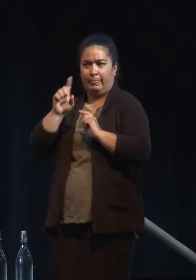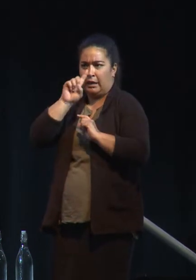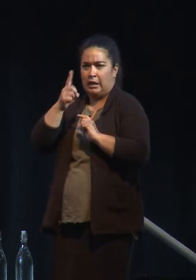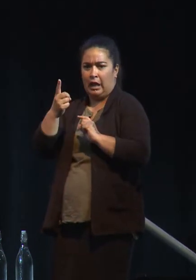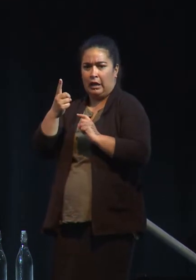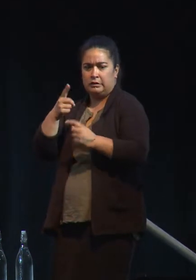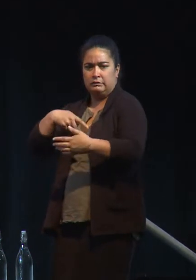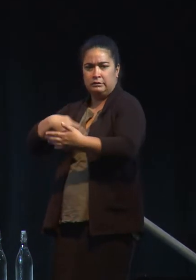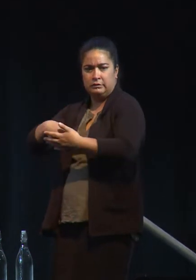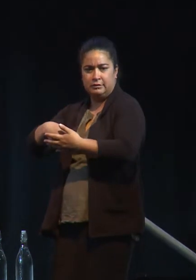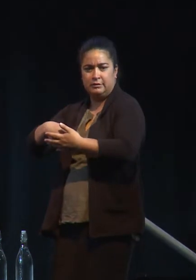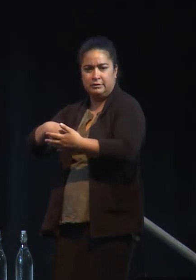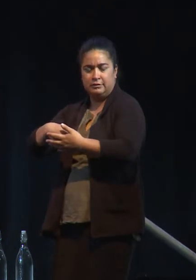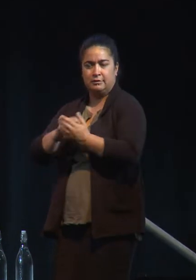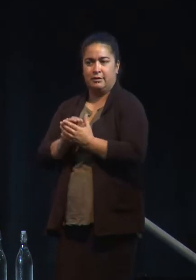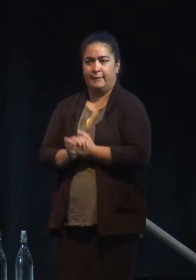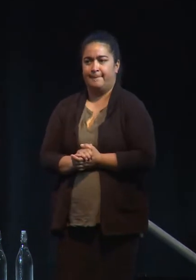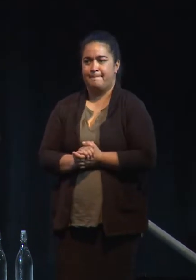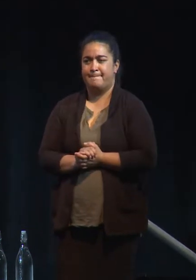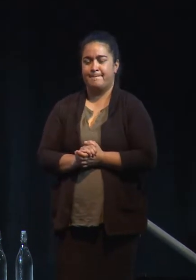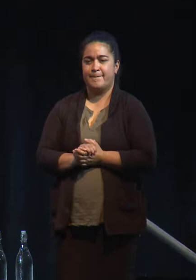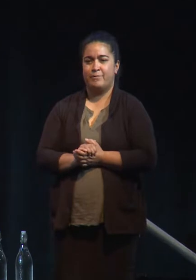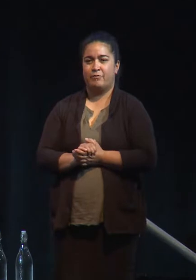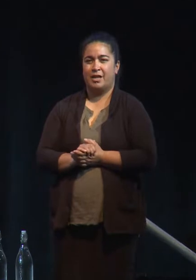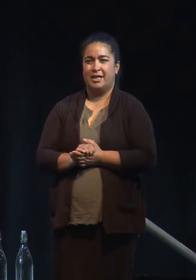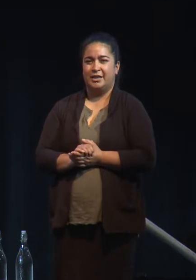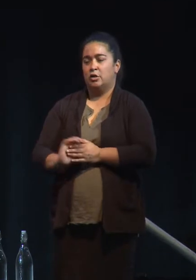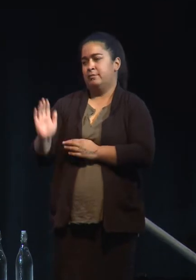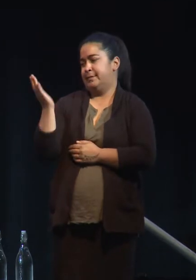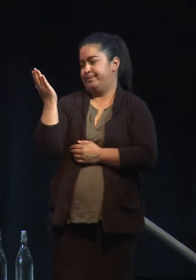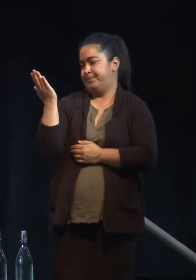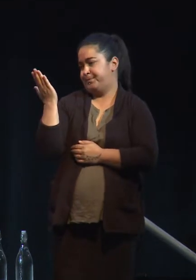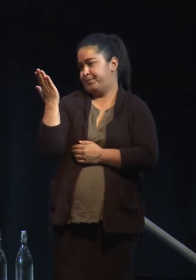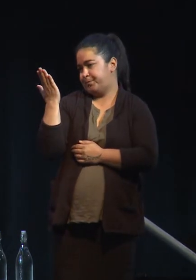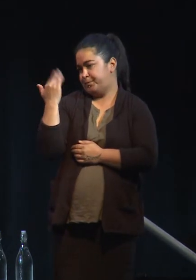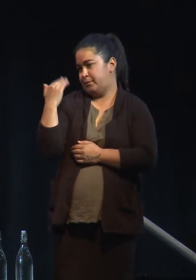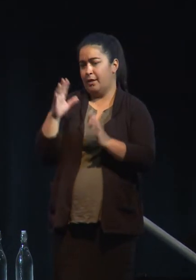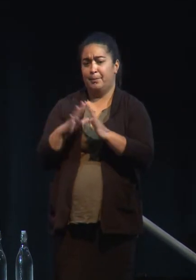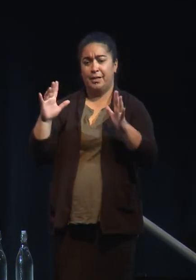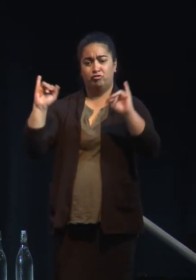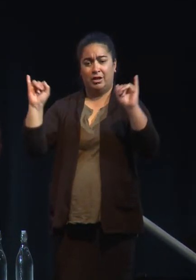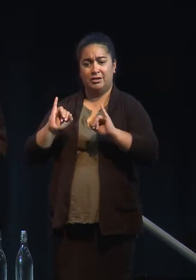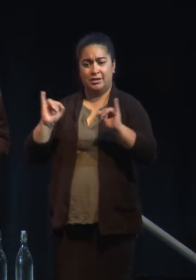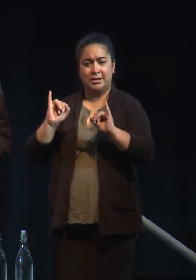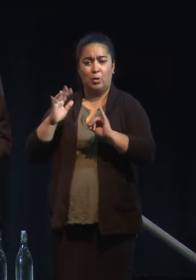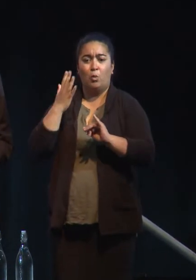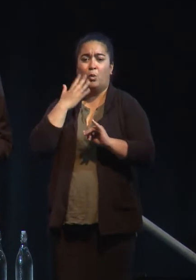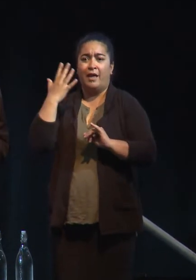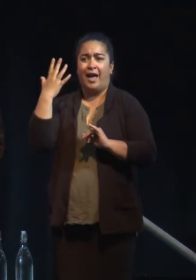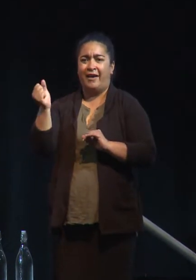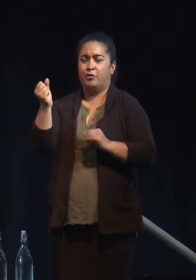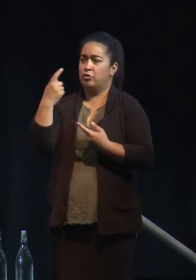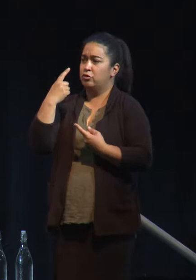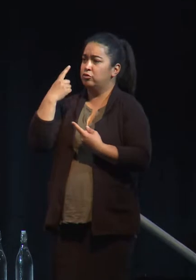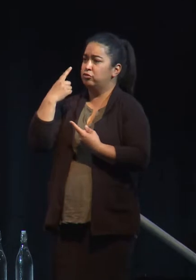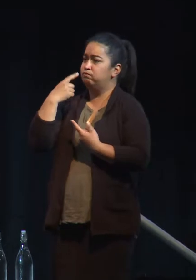down below. But you know, this latest wave that set off this big crisis where they had to call out the military